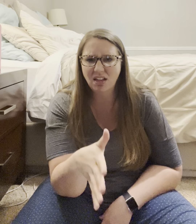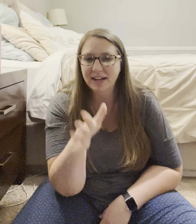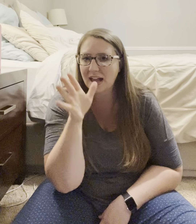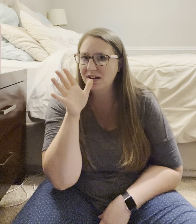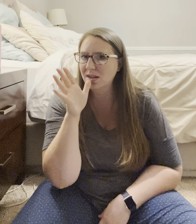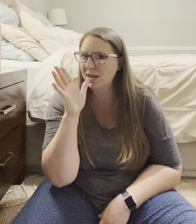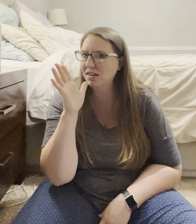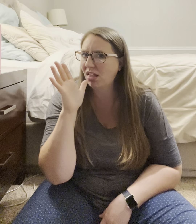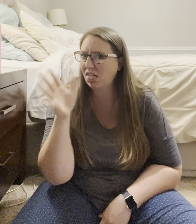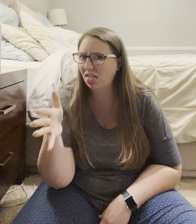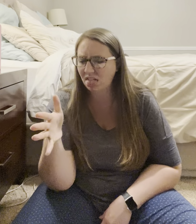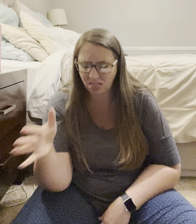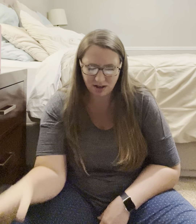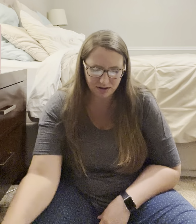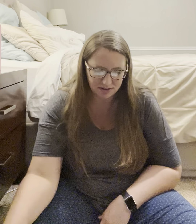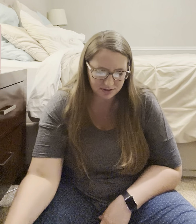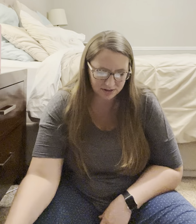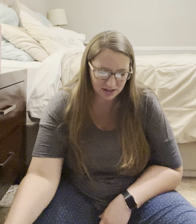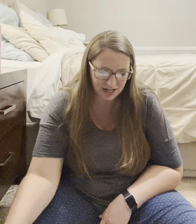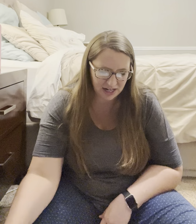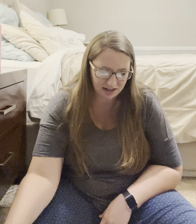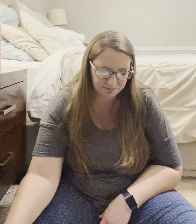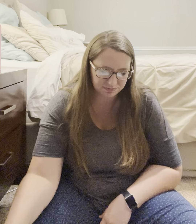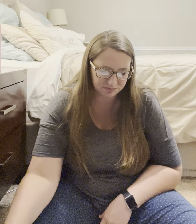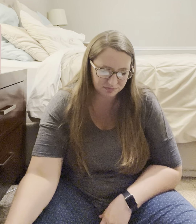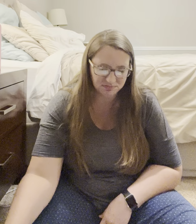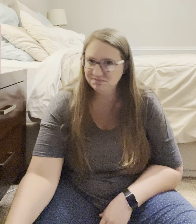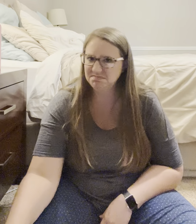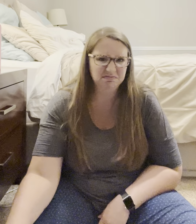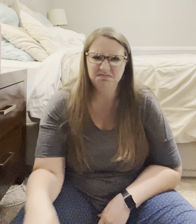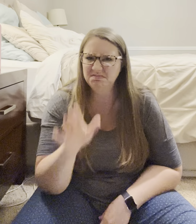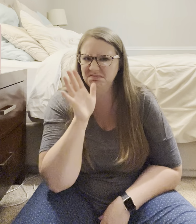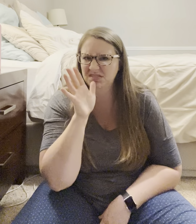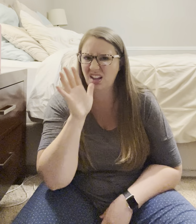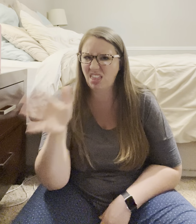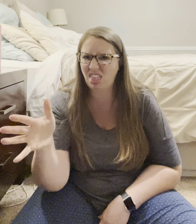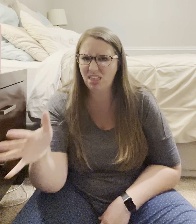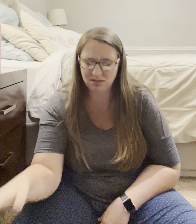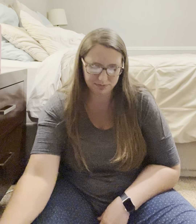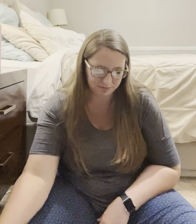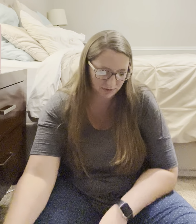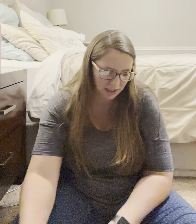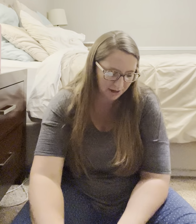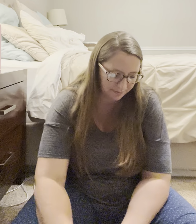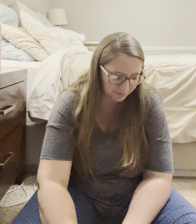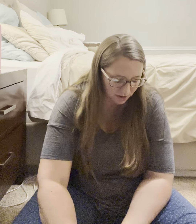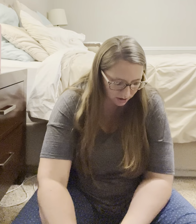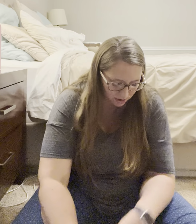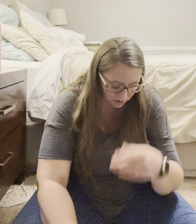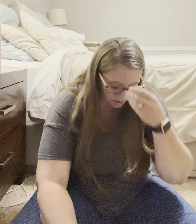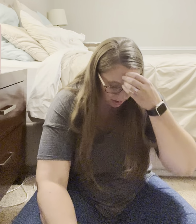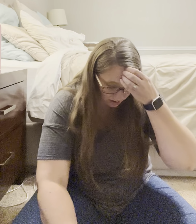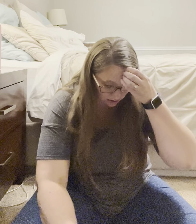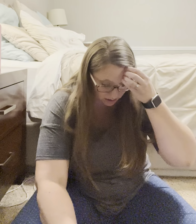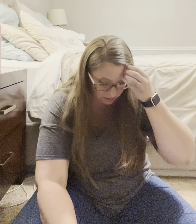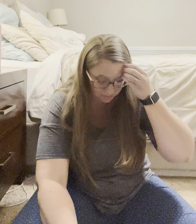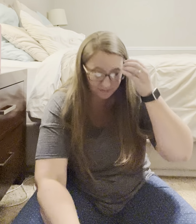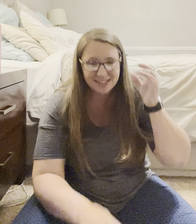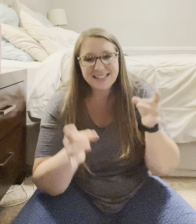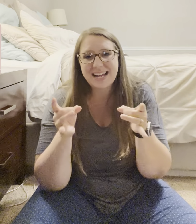Like out of the mouth. I hate it. Oh. Okay. Um. This is